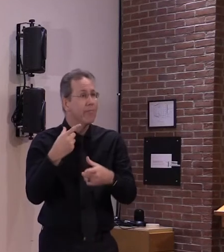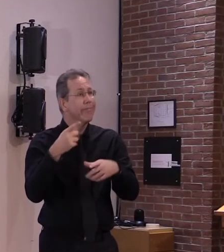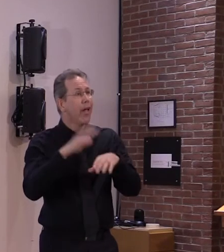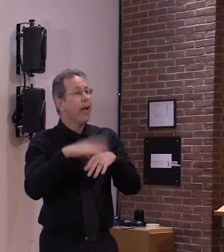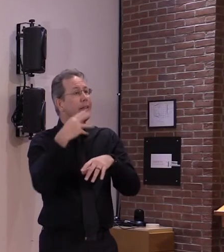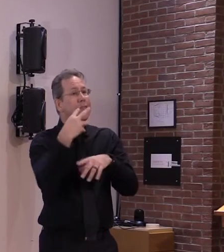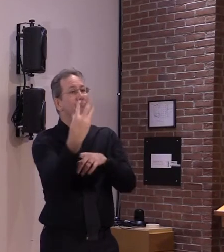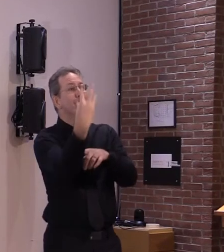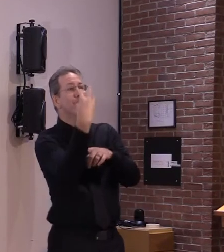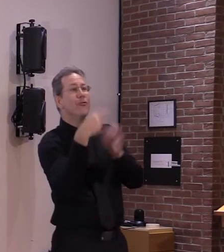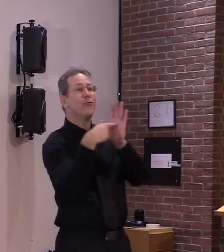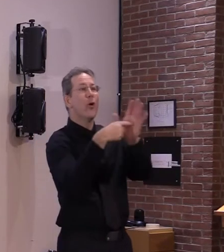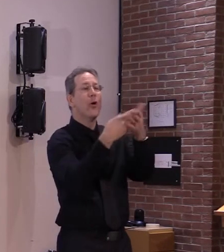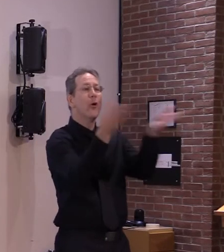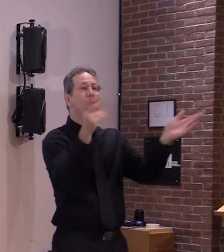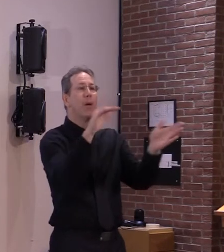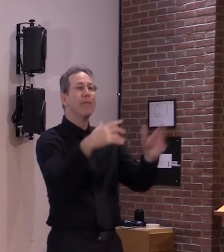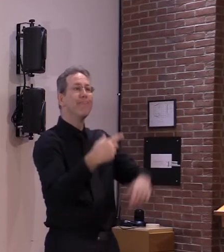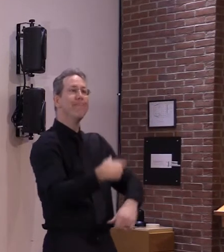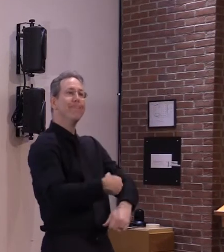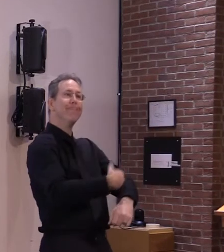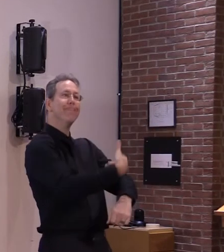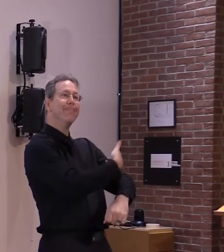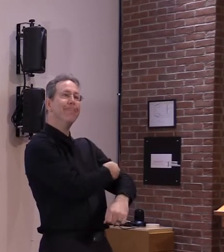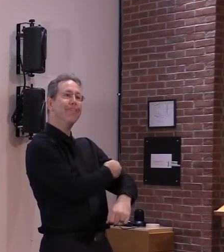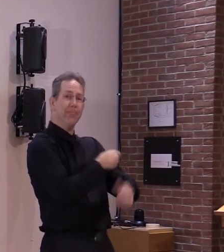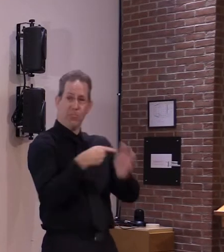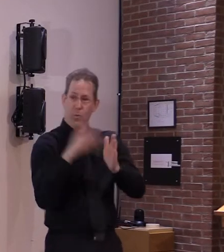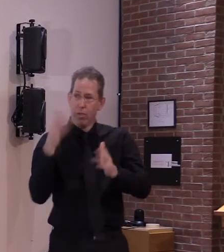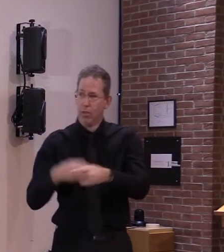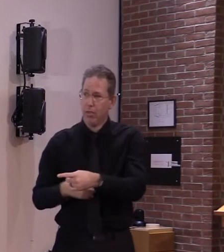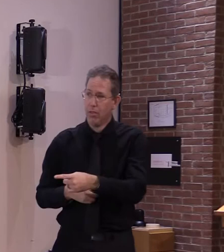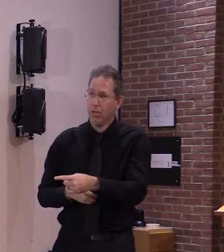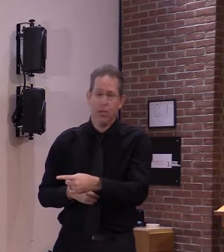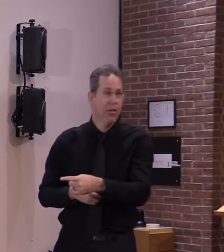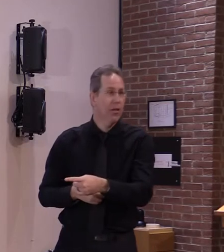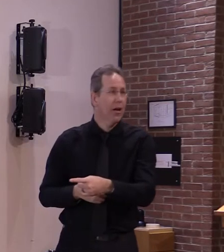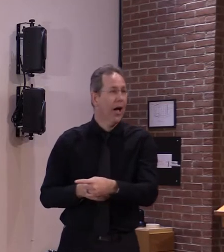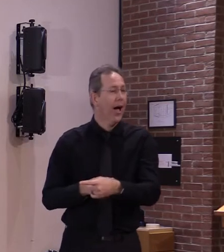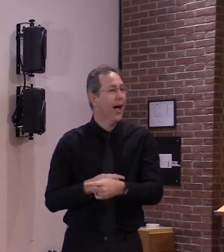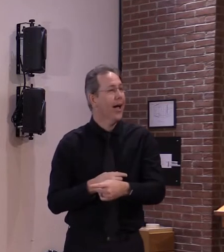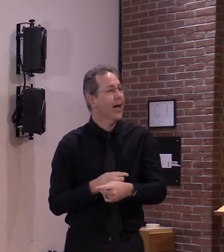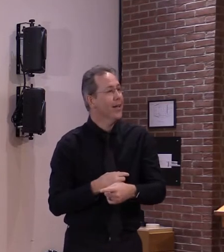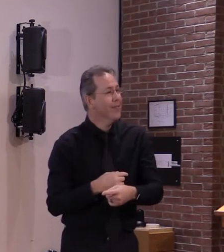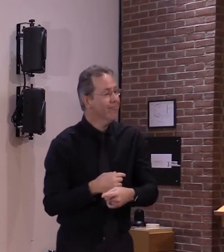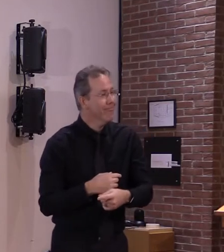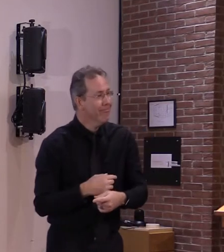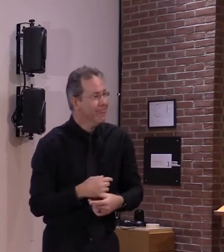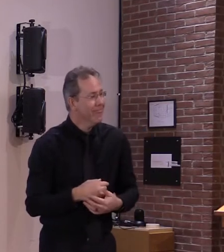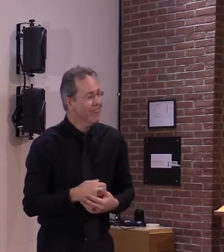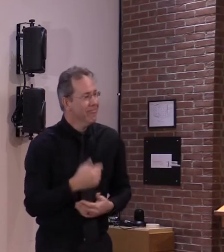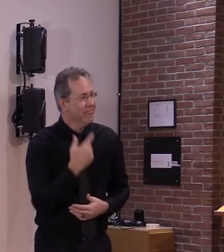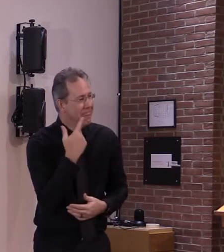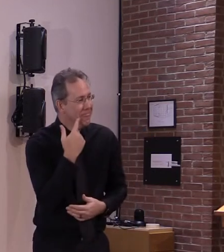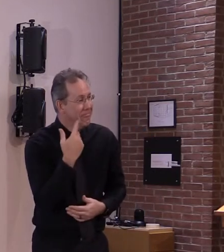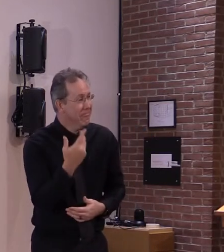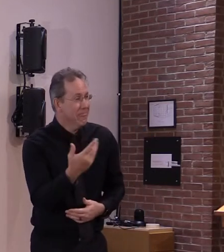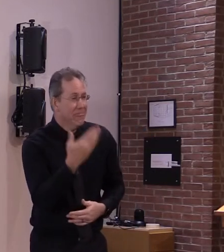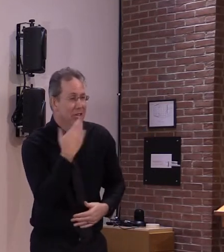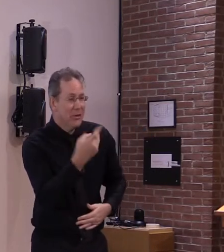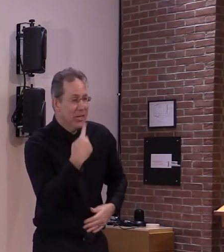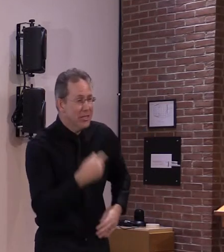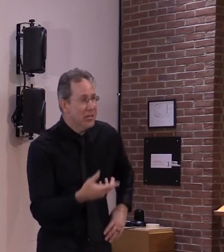in it yeah um liam that's a great question as well i am more than willing to have the vaccination